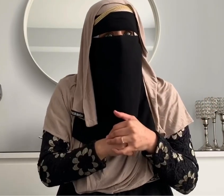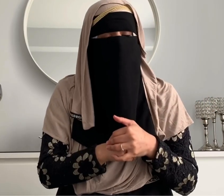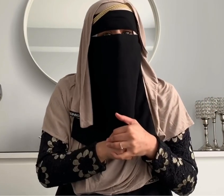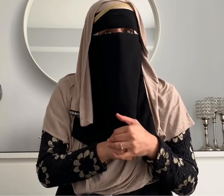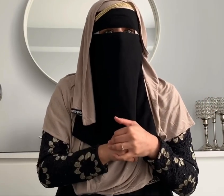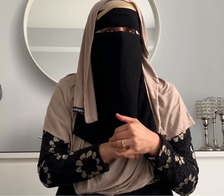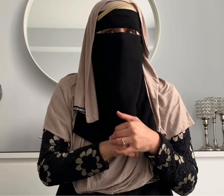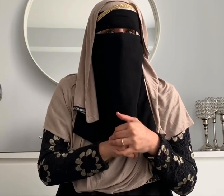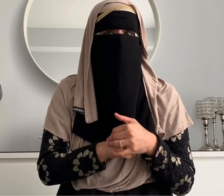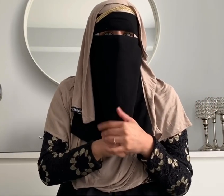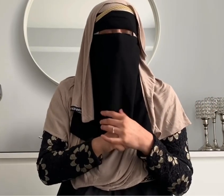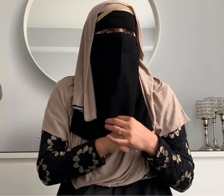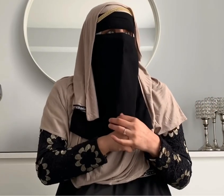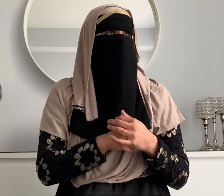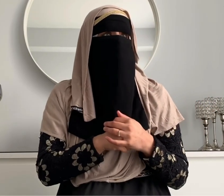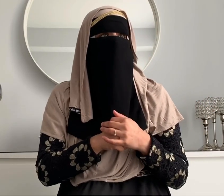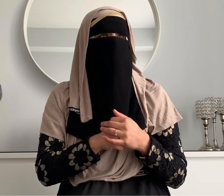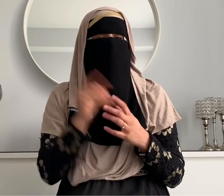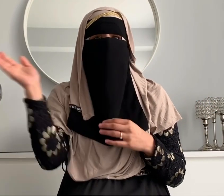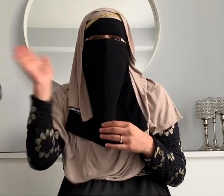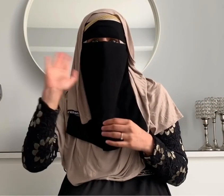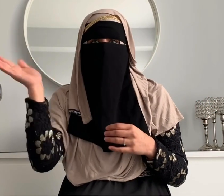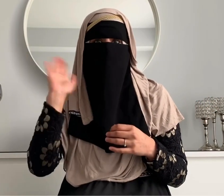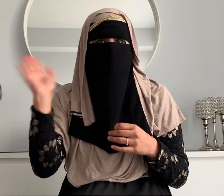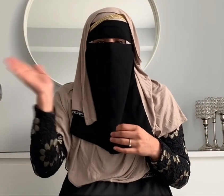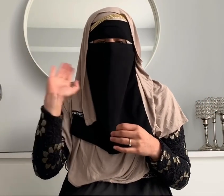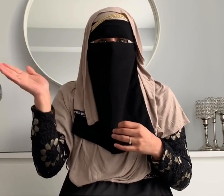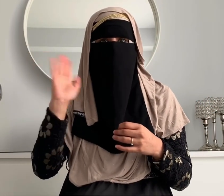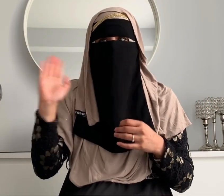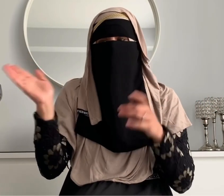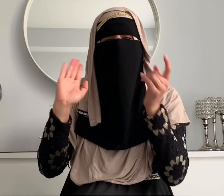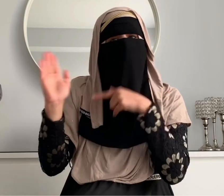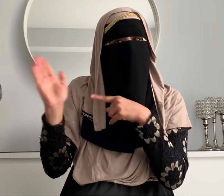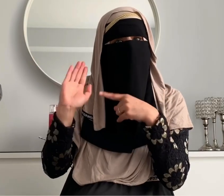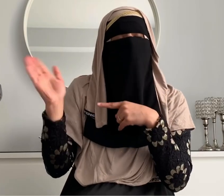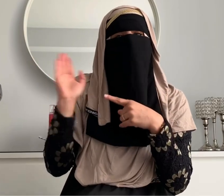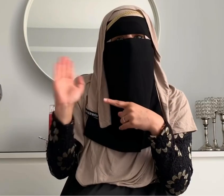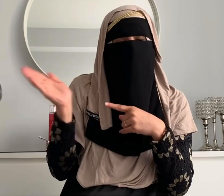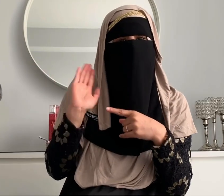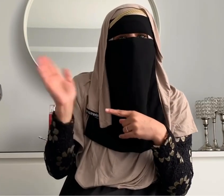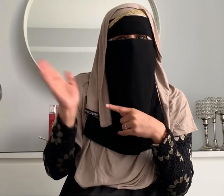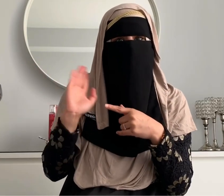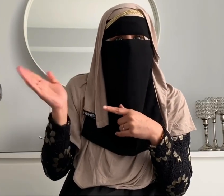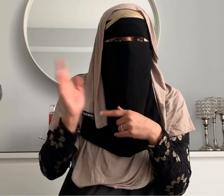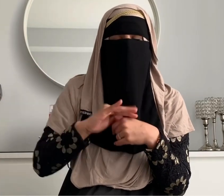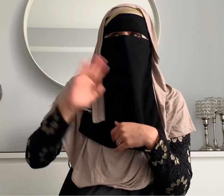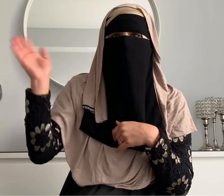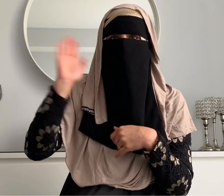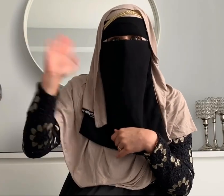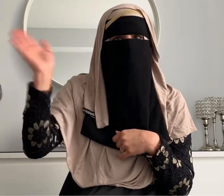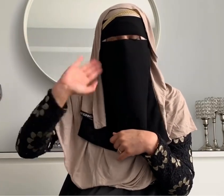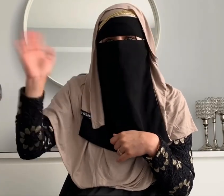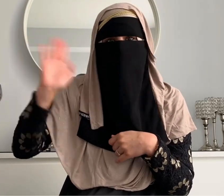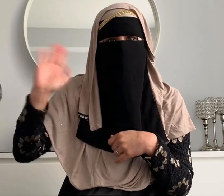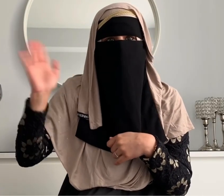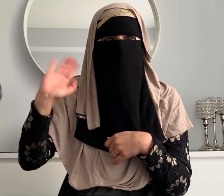indicator that they're ready another thing is when they start waving bye-bye this is usually the first sign that babies do they just start waving bye-bye